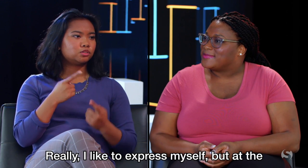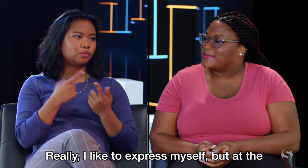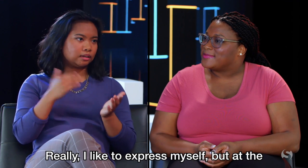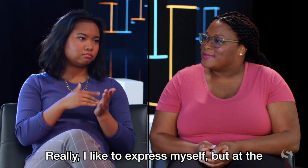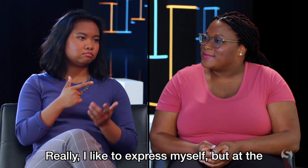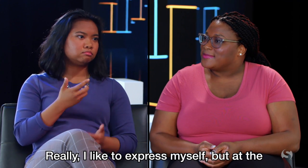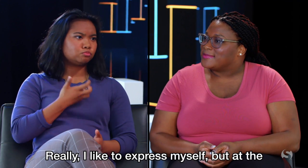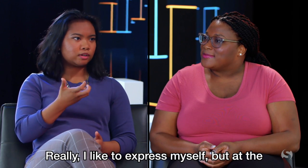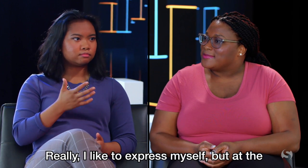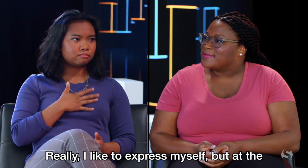I like to express myself.